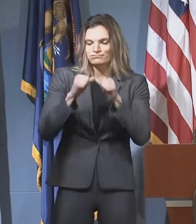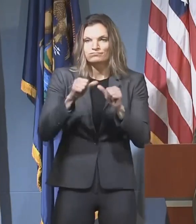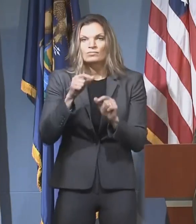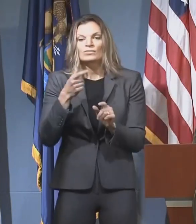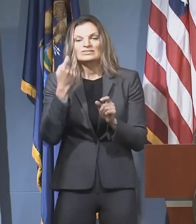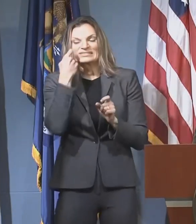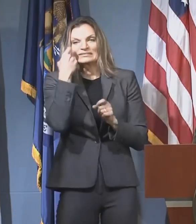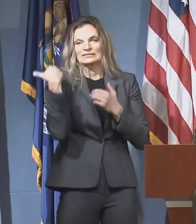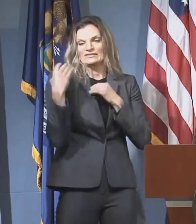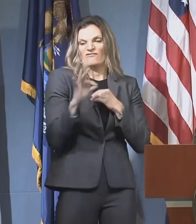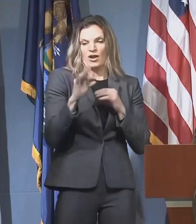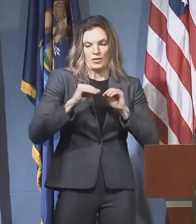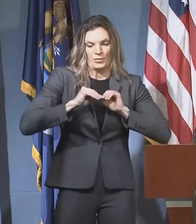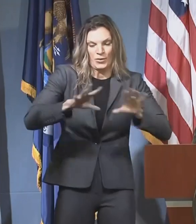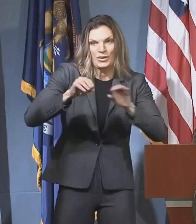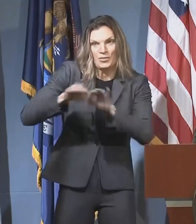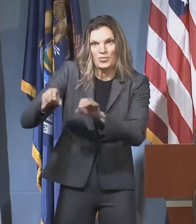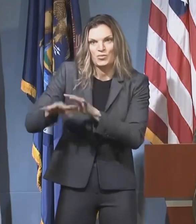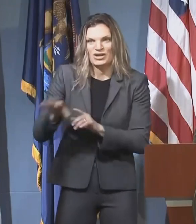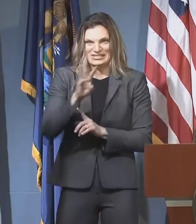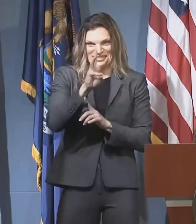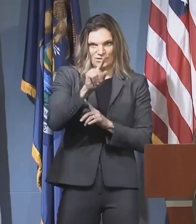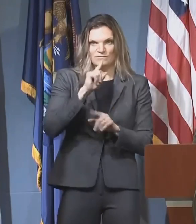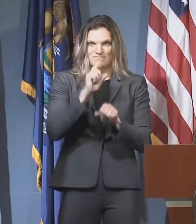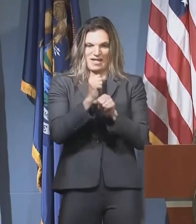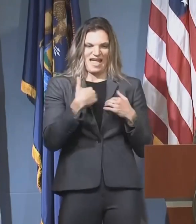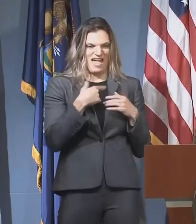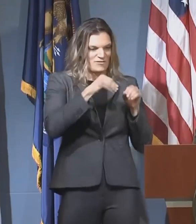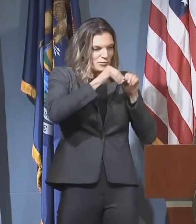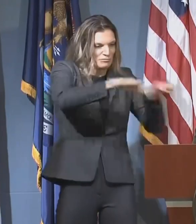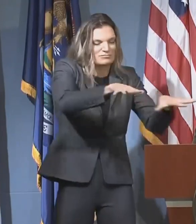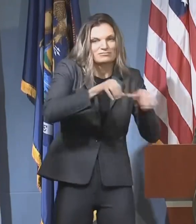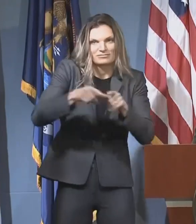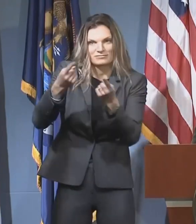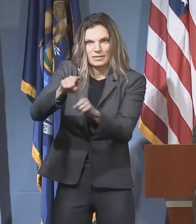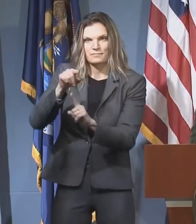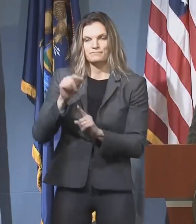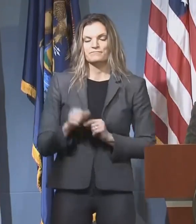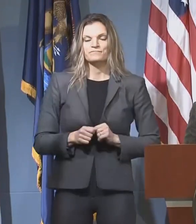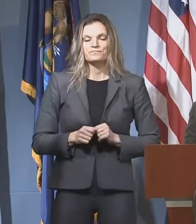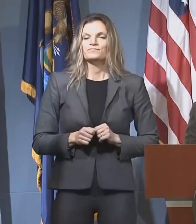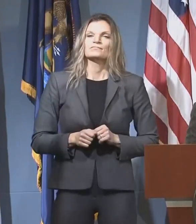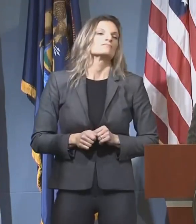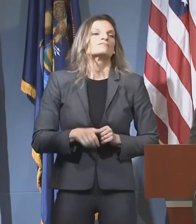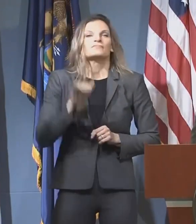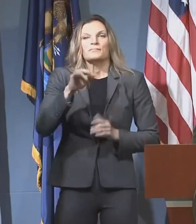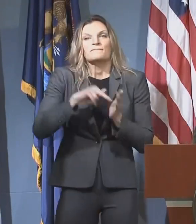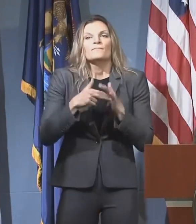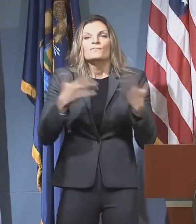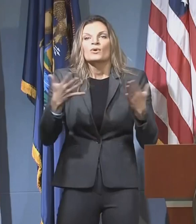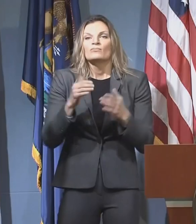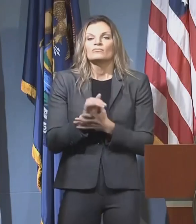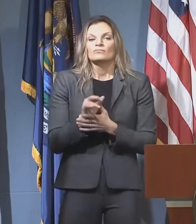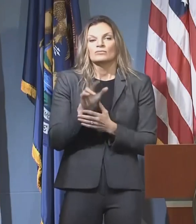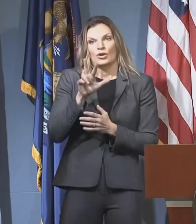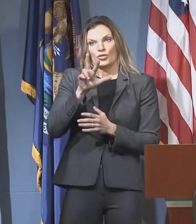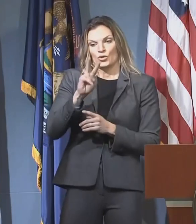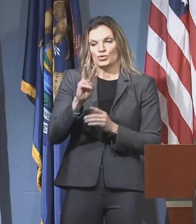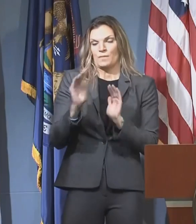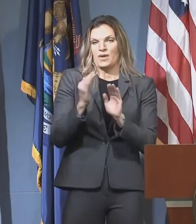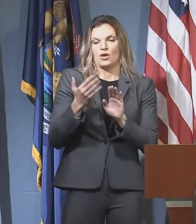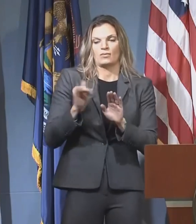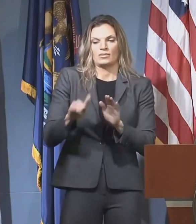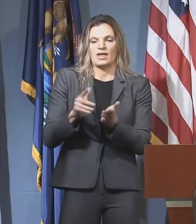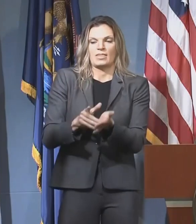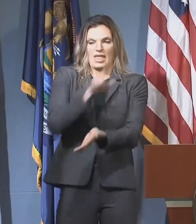last Friday, there were 61 new outbreaks identified at the local health department level. That is 32 fewer than